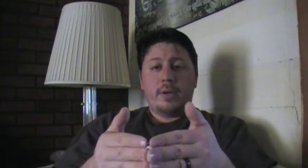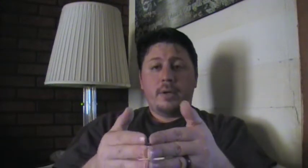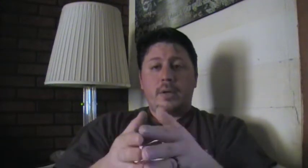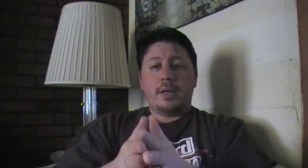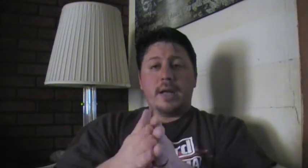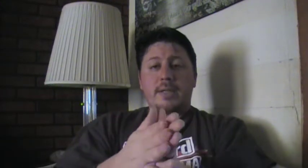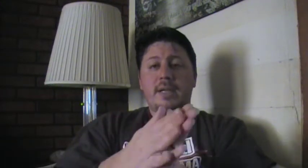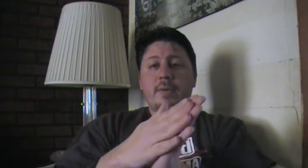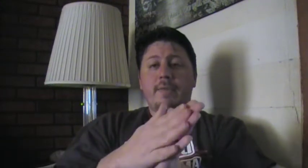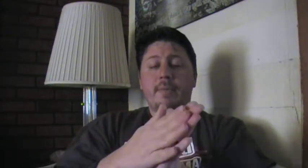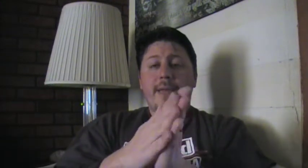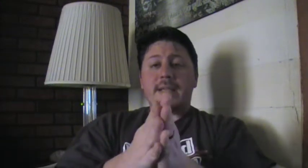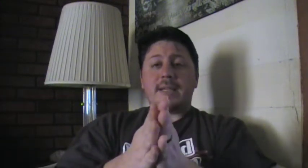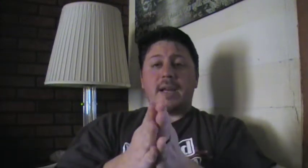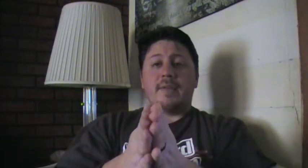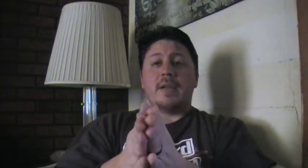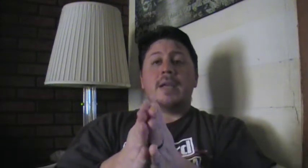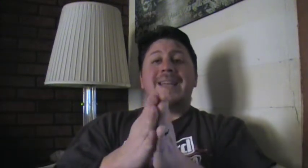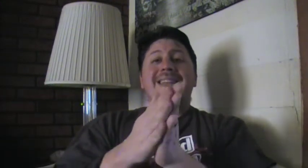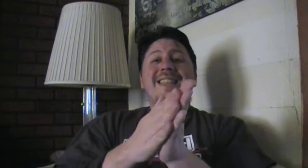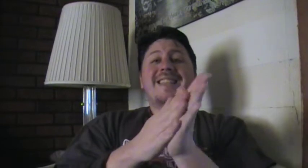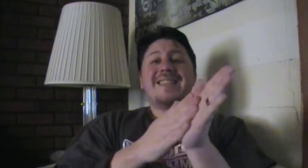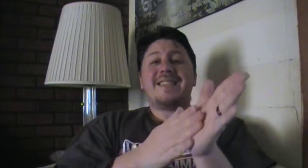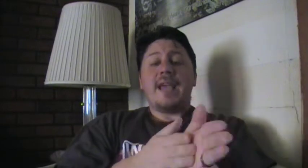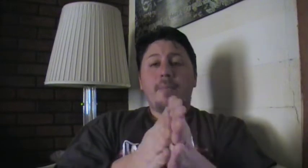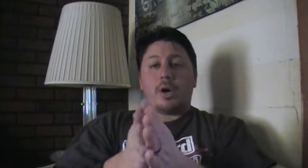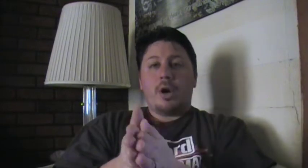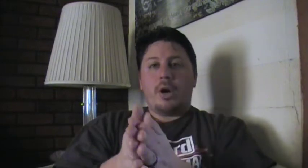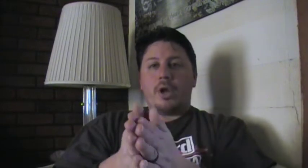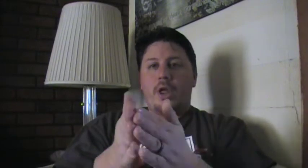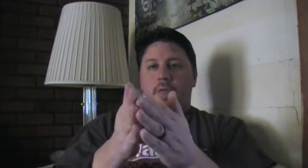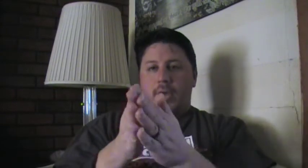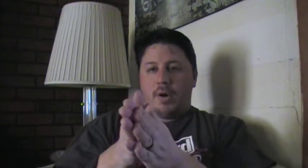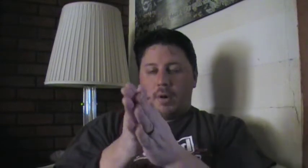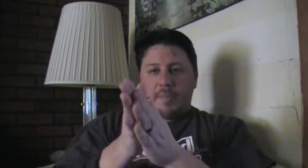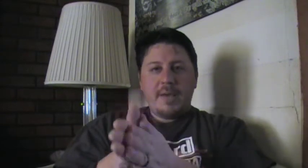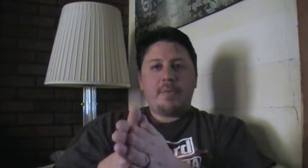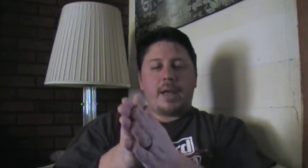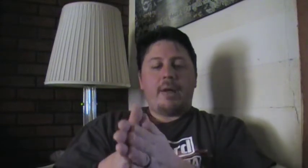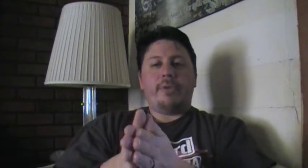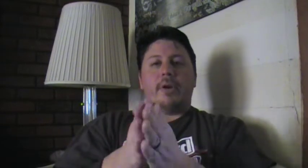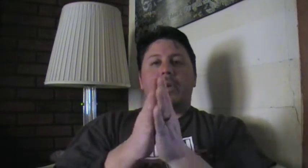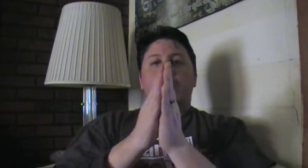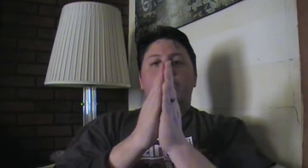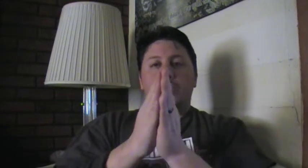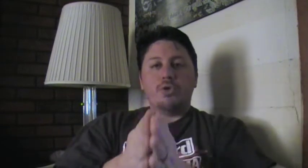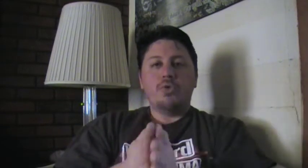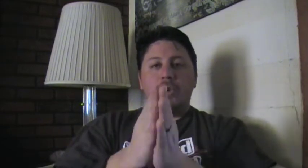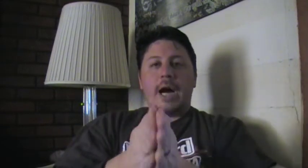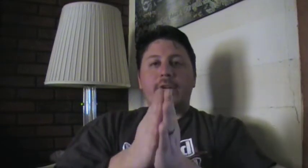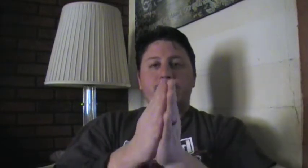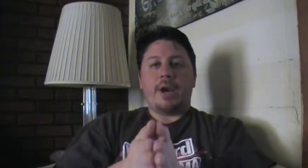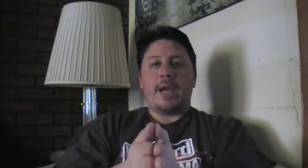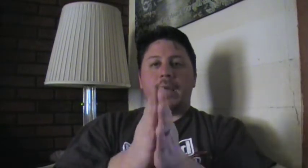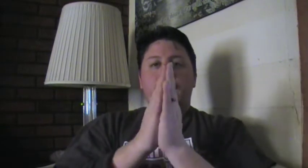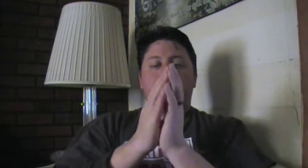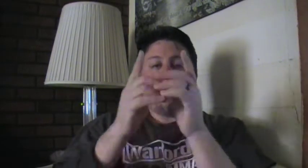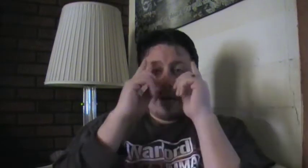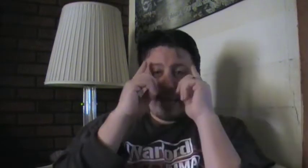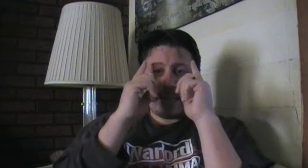now let's get away from that side of it. In the same regard, there are people out there who do not train their mindset